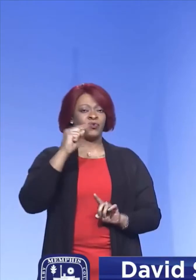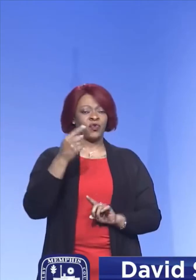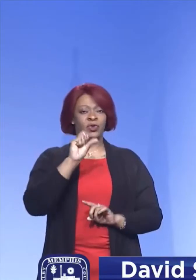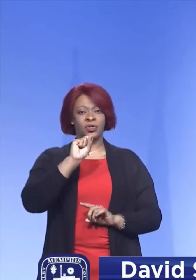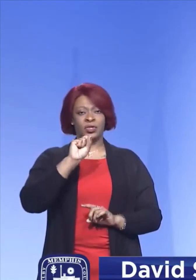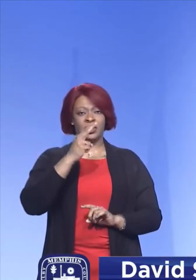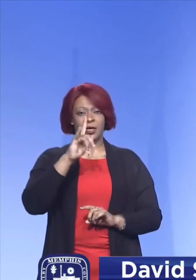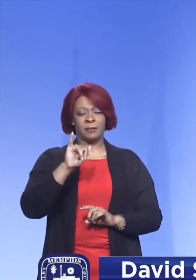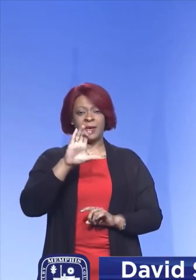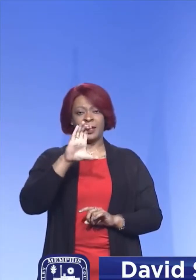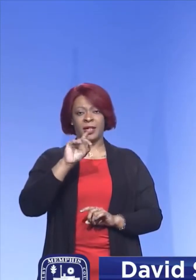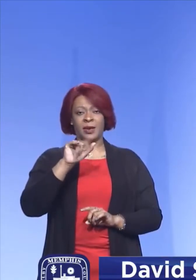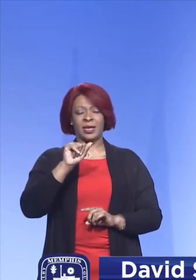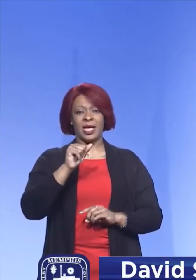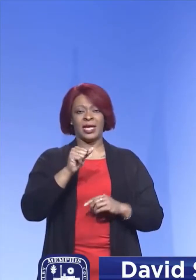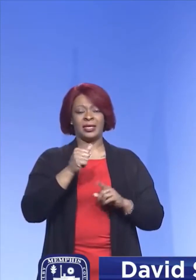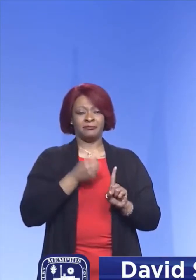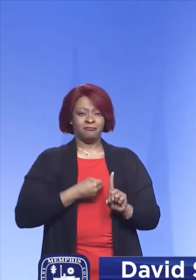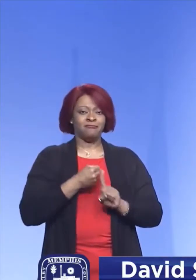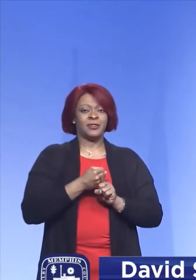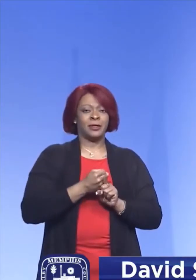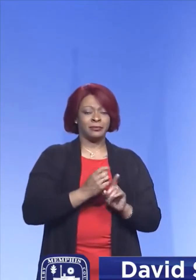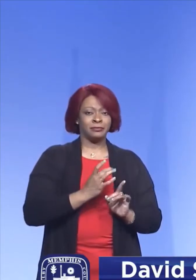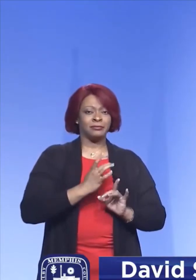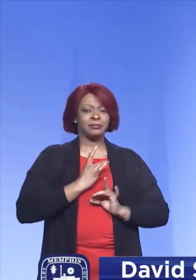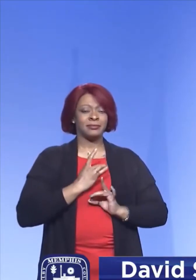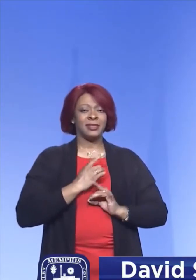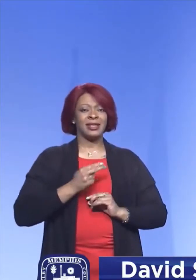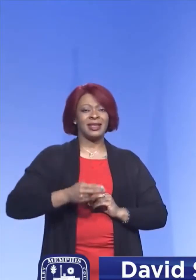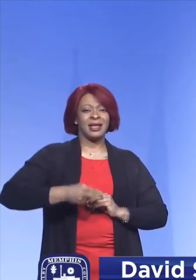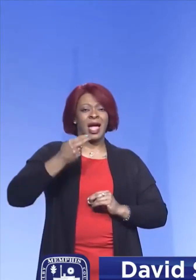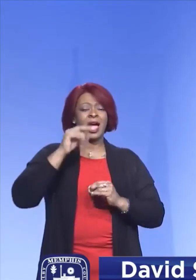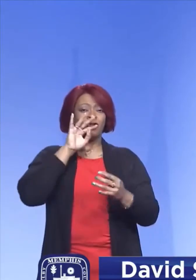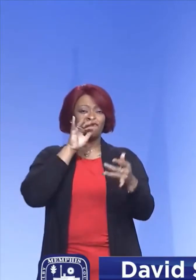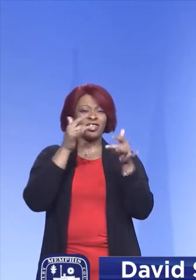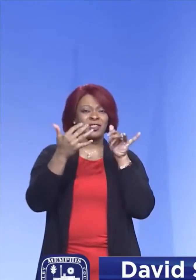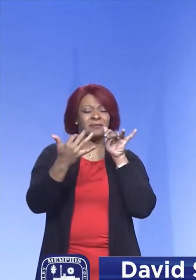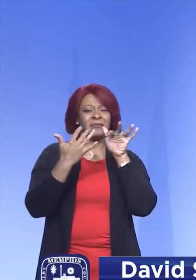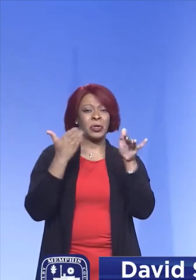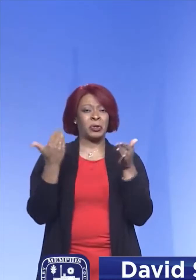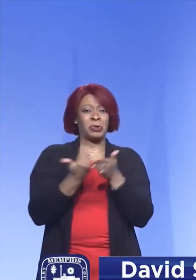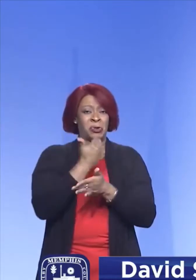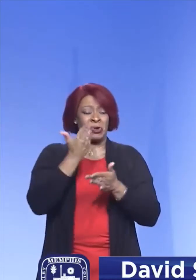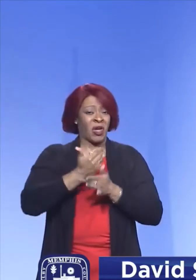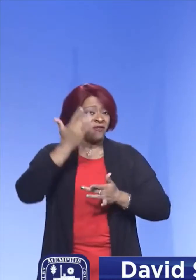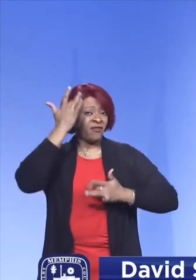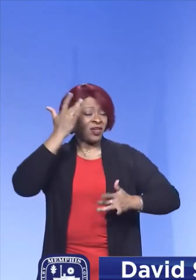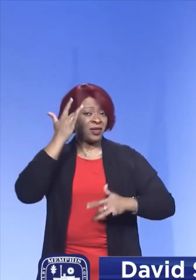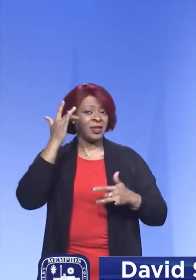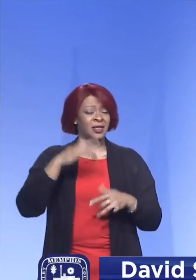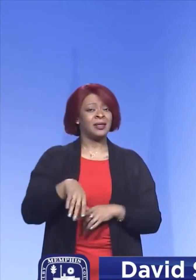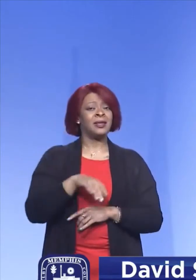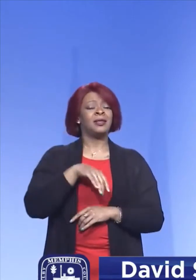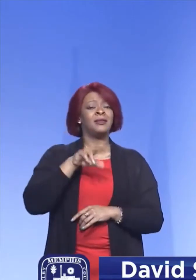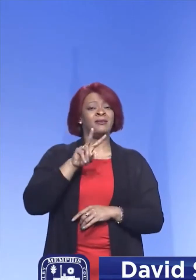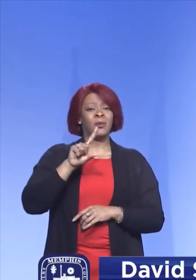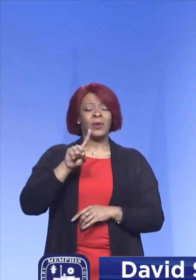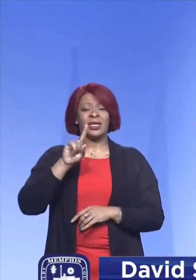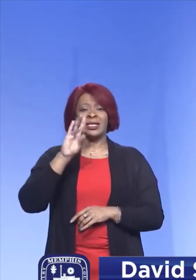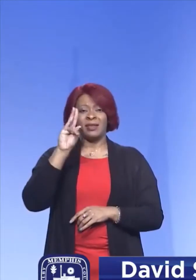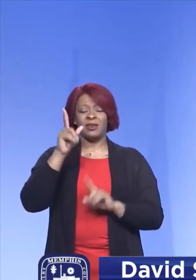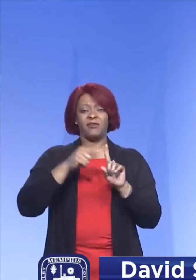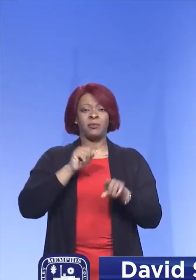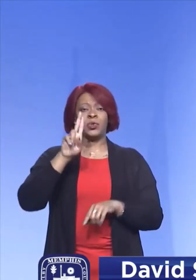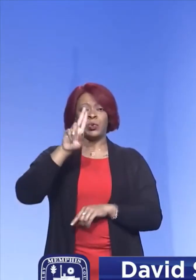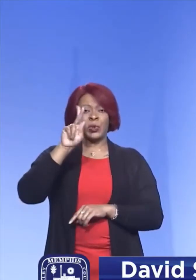County diagnosis of a person with the highly transmissible strain B117 coming from the United